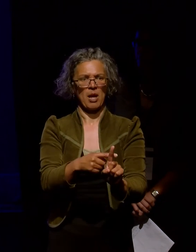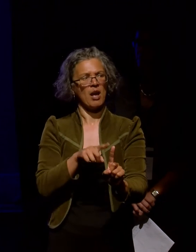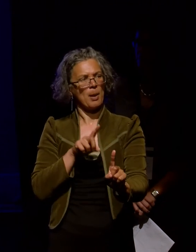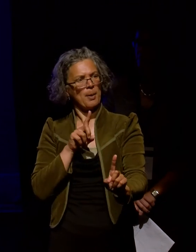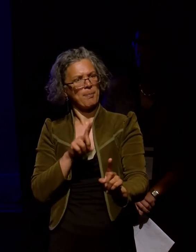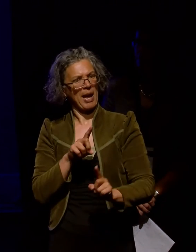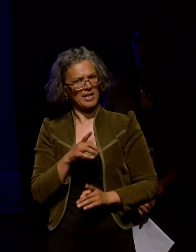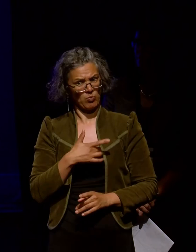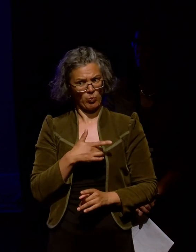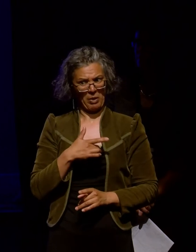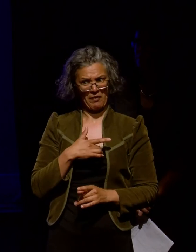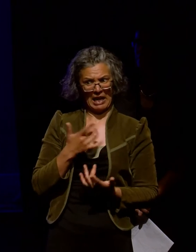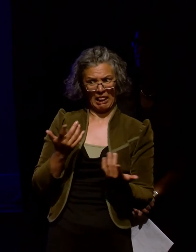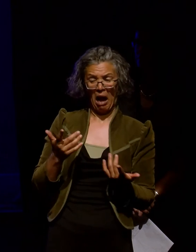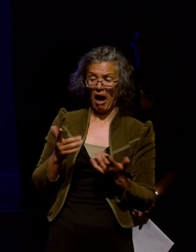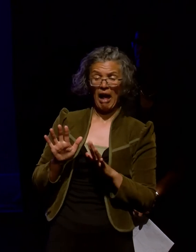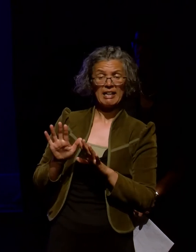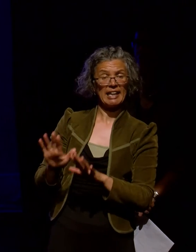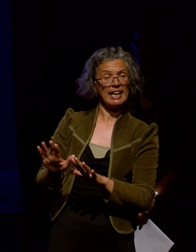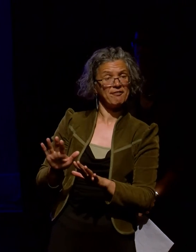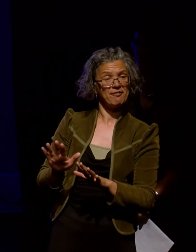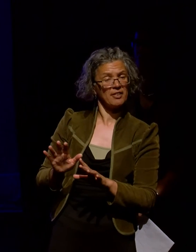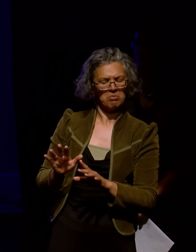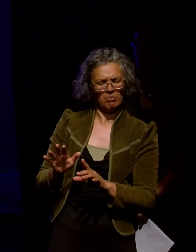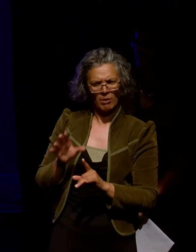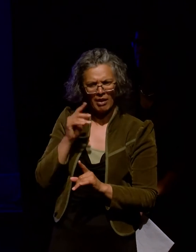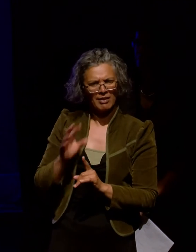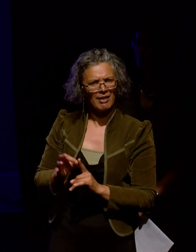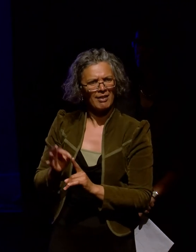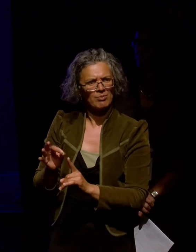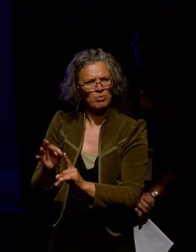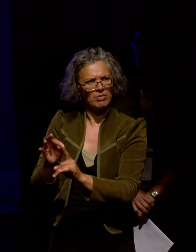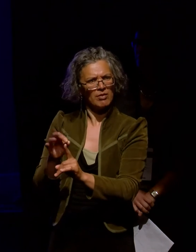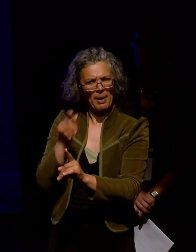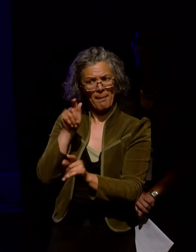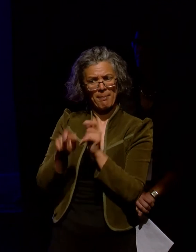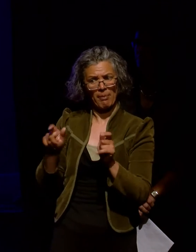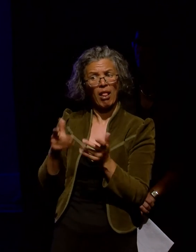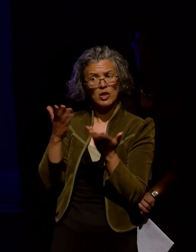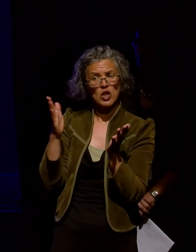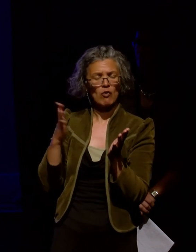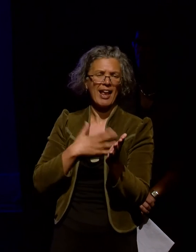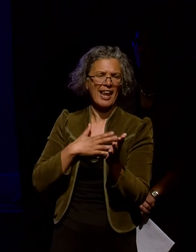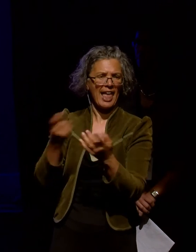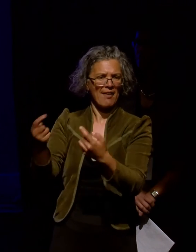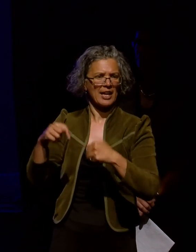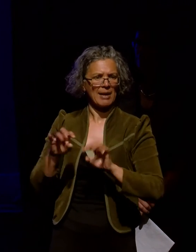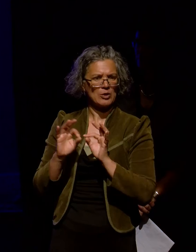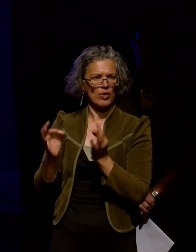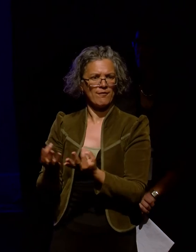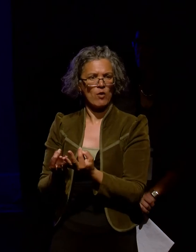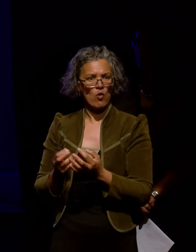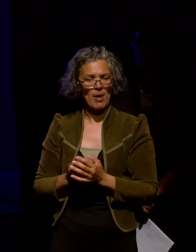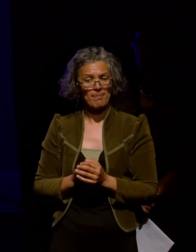reason to suppose the forums couldn't be better still. People generally love coming to the forums. One comment that is